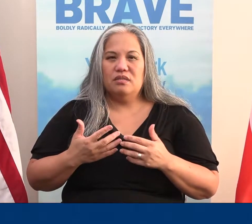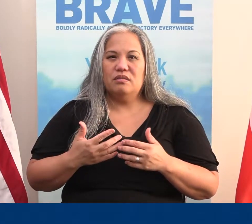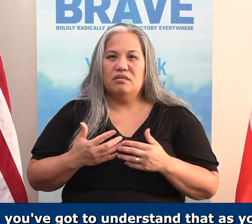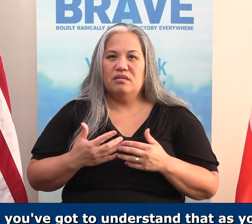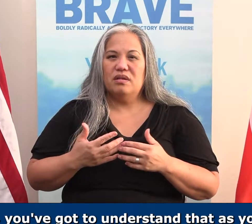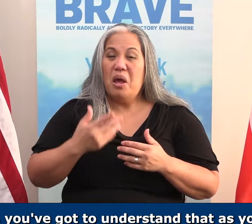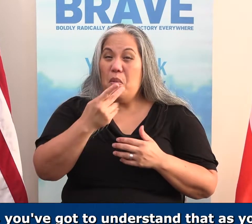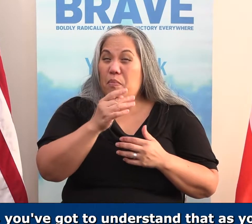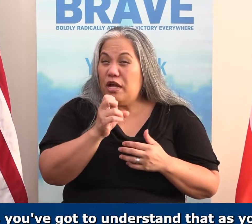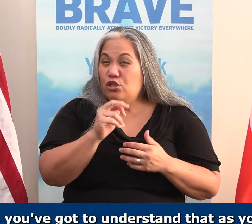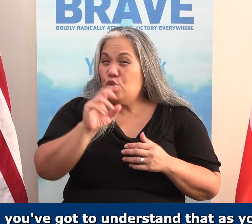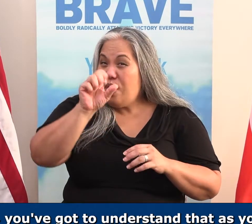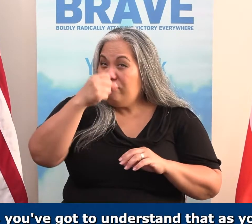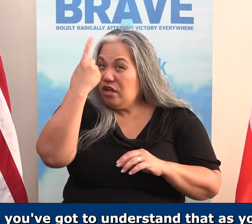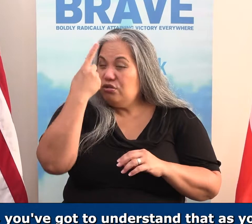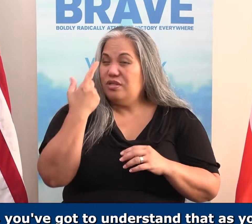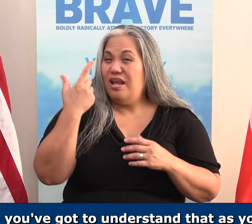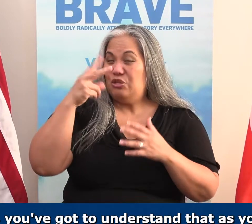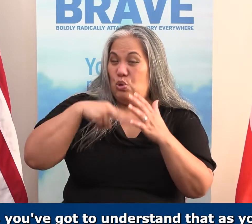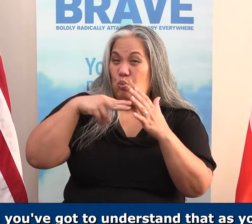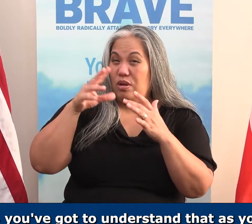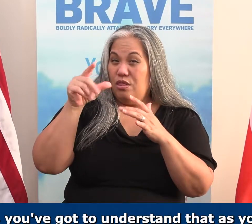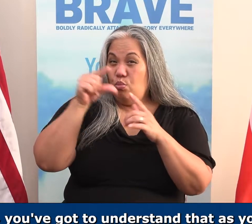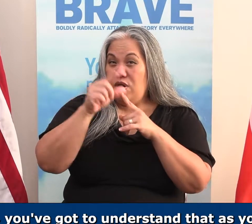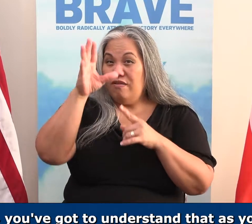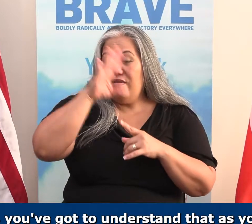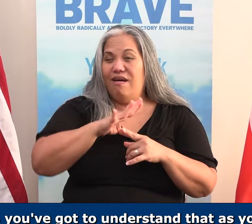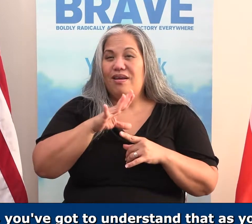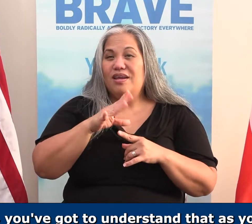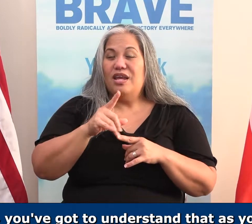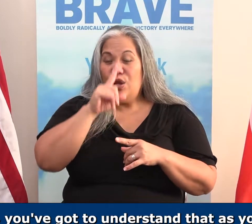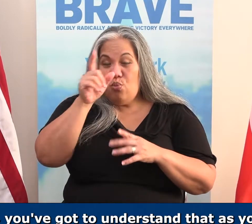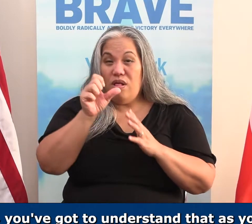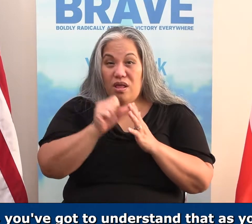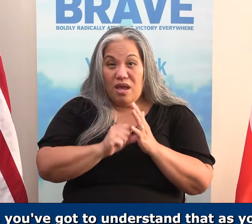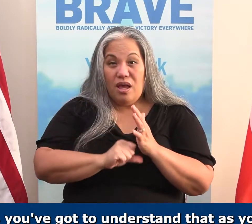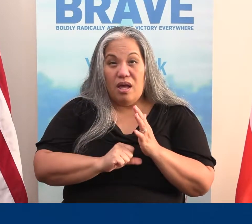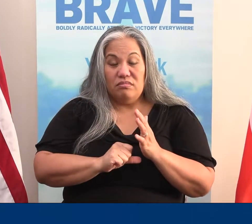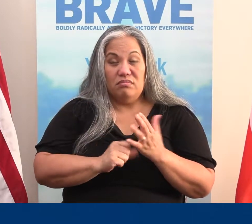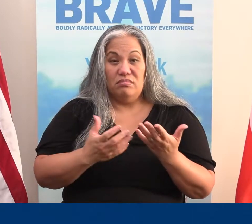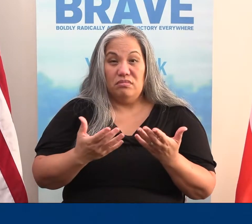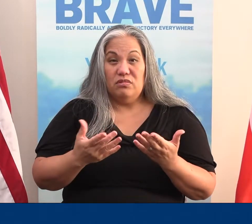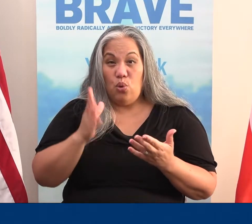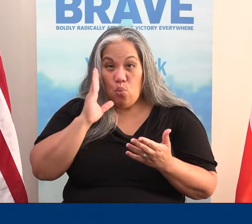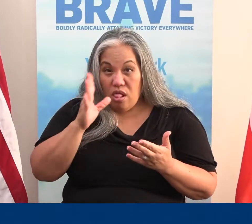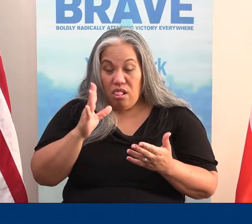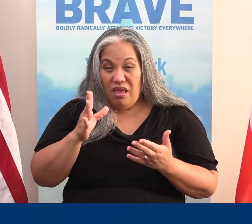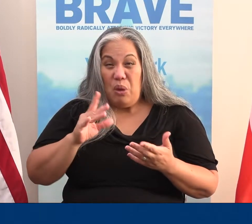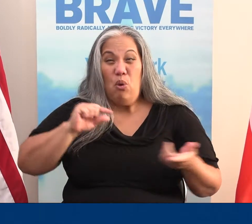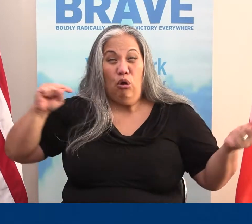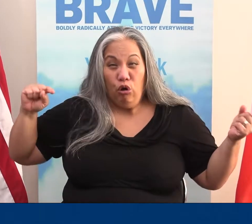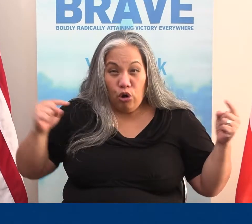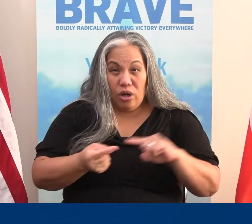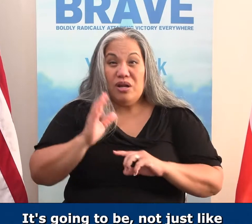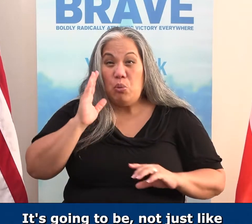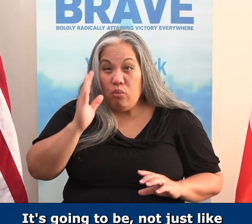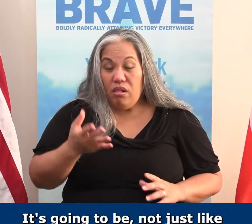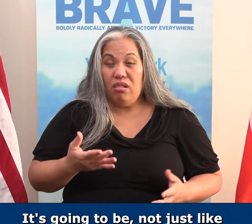Poncho, you've got to understand that as you read the Word of God, it is going to cut. It's going to hurt. It's going to be,